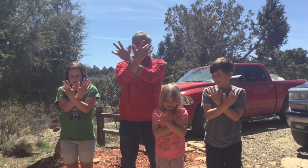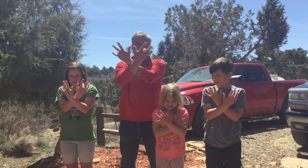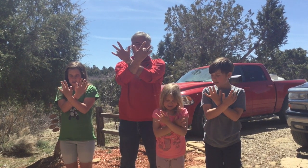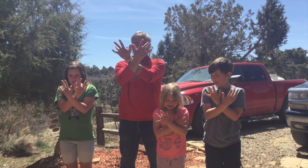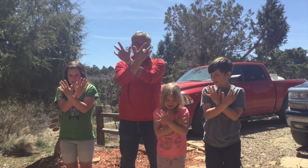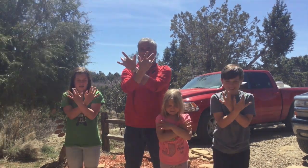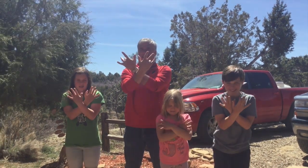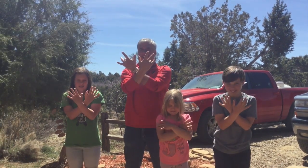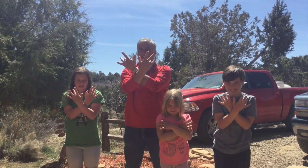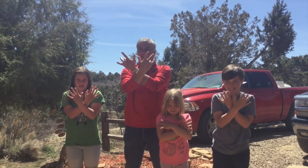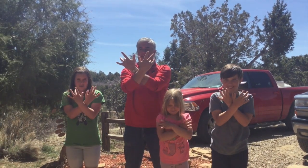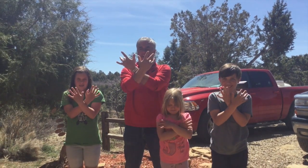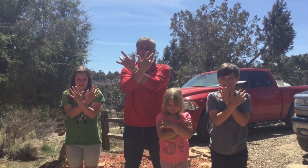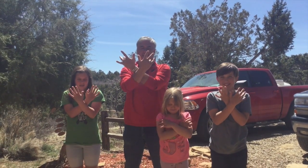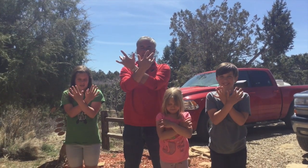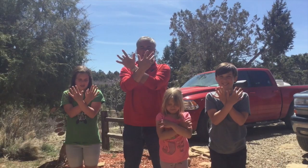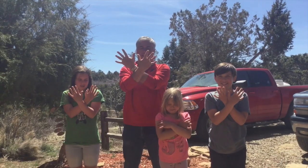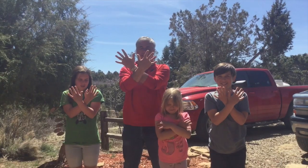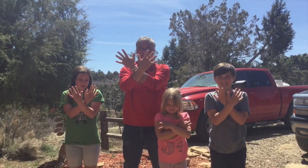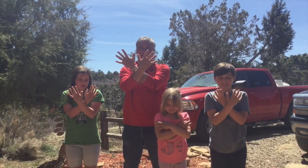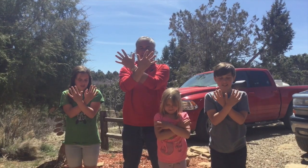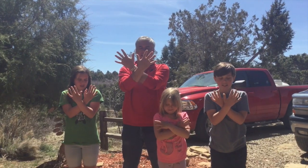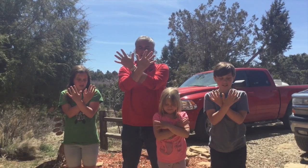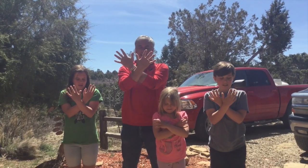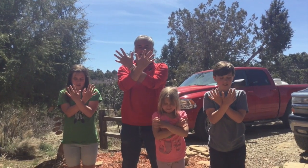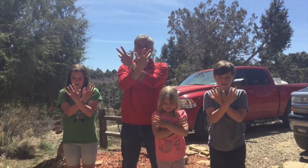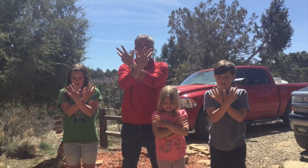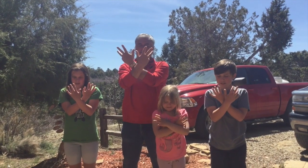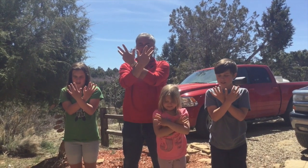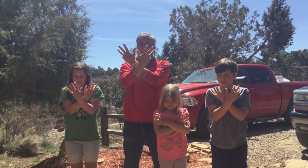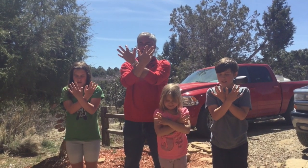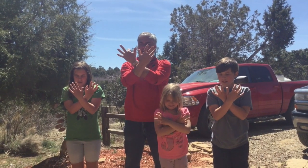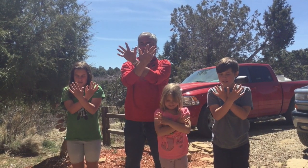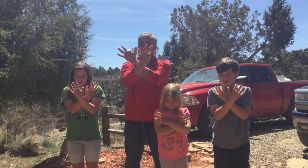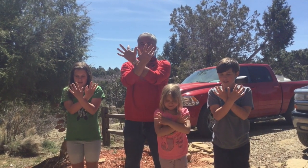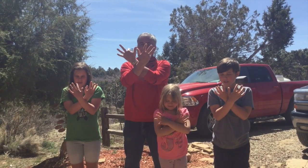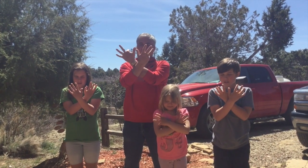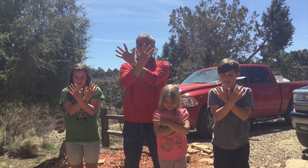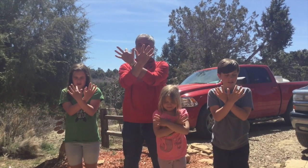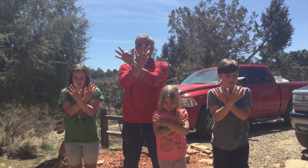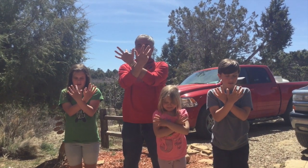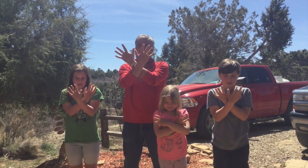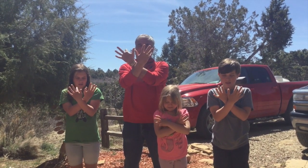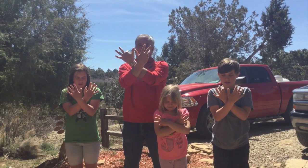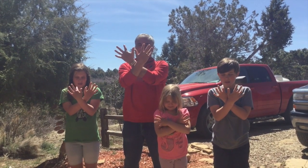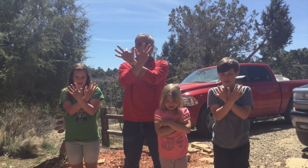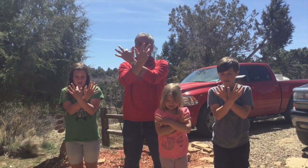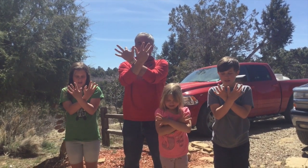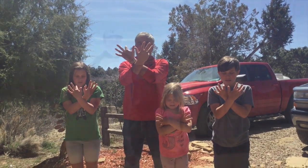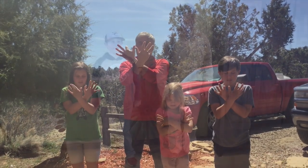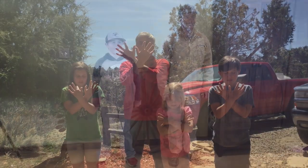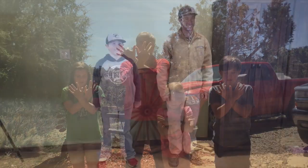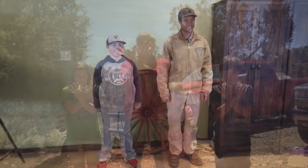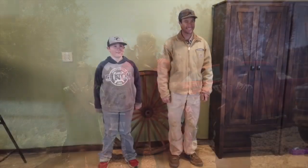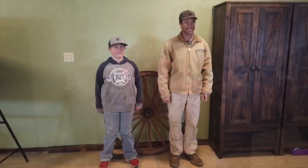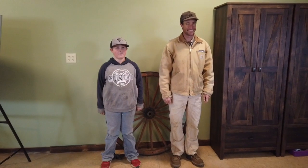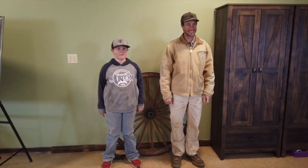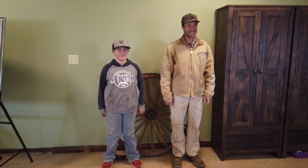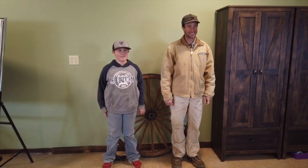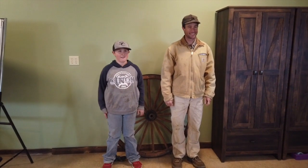are you ready right pinky left index lock it up and wiggle